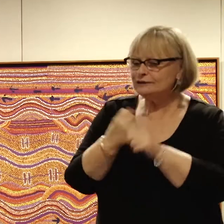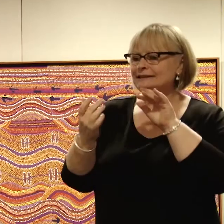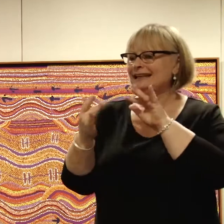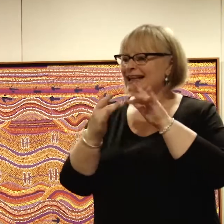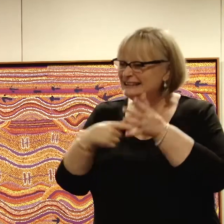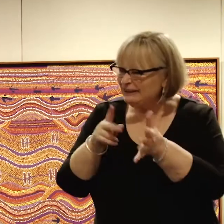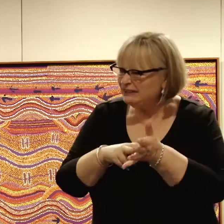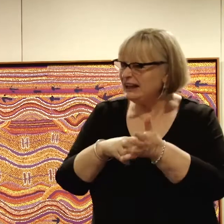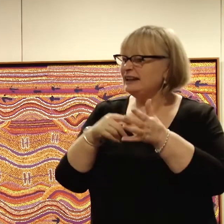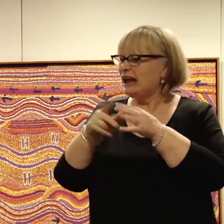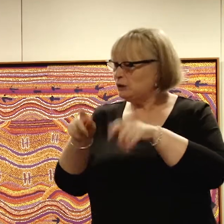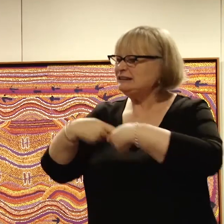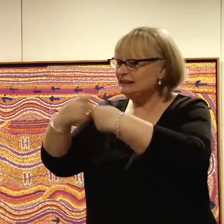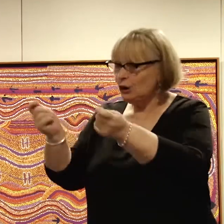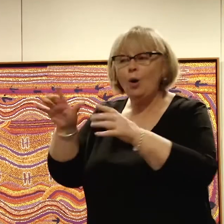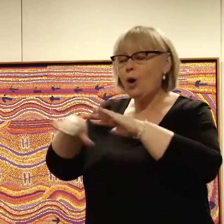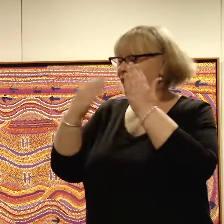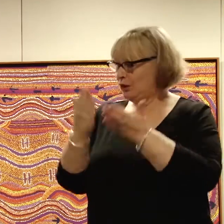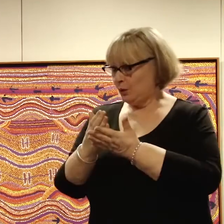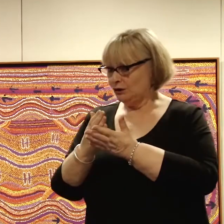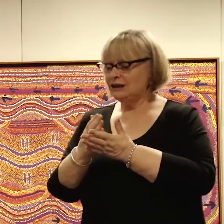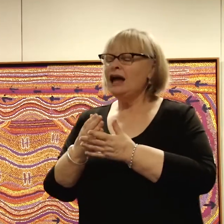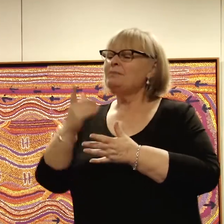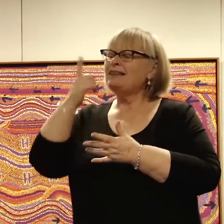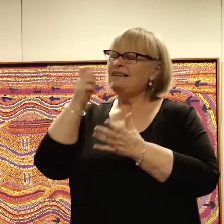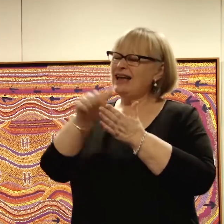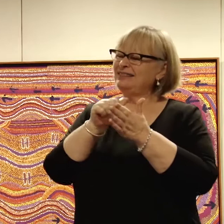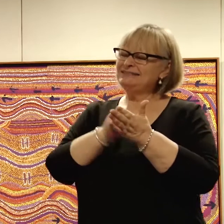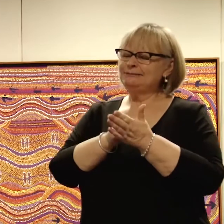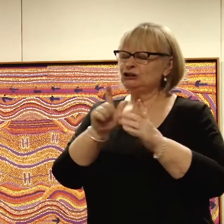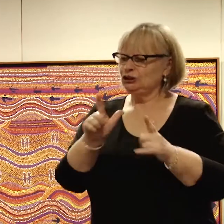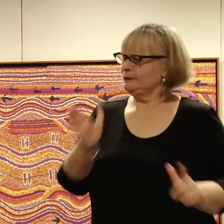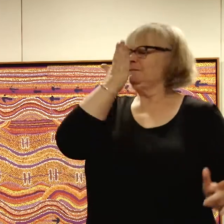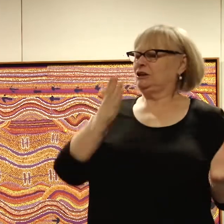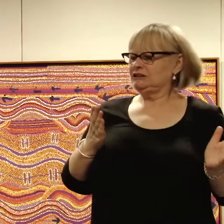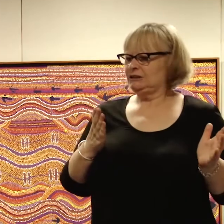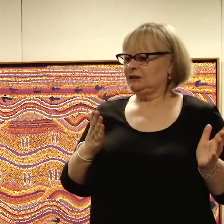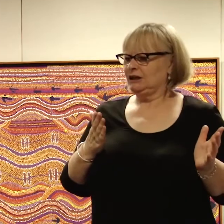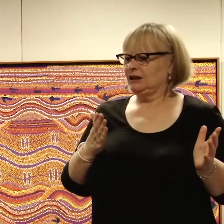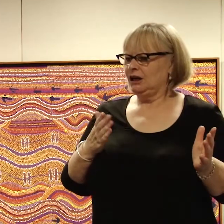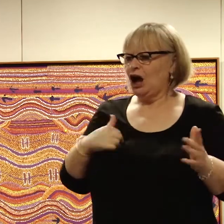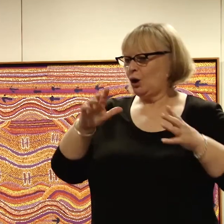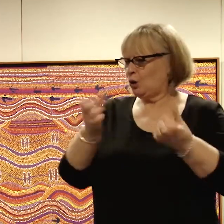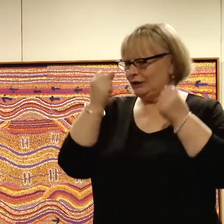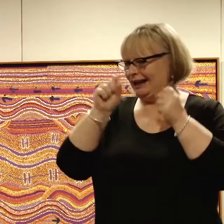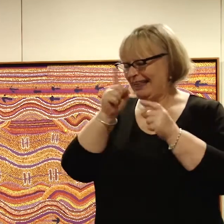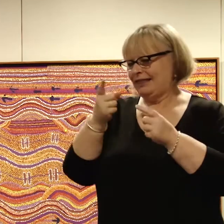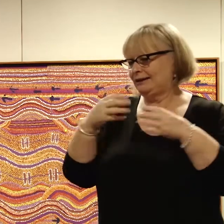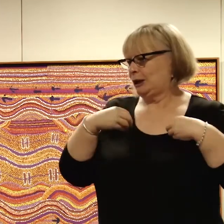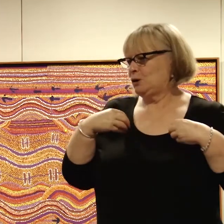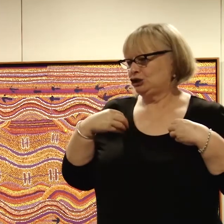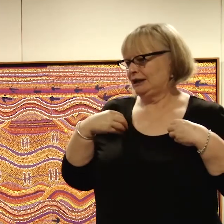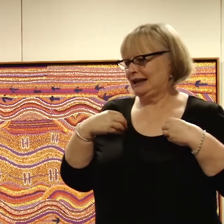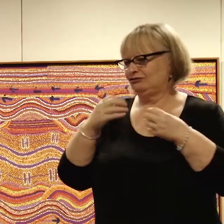networks and distributors, again, all over the world. But because they found the subject matter too confronting, I wasn't able to get it commercially released.